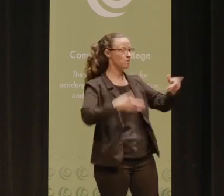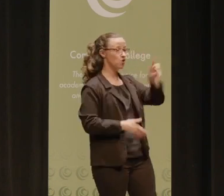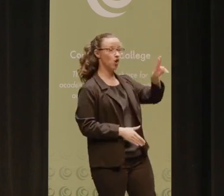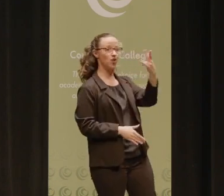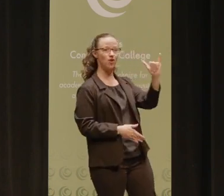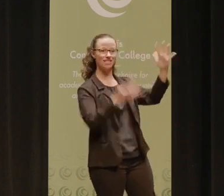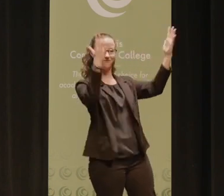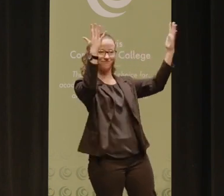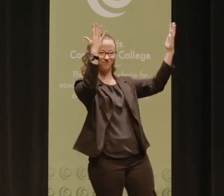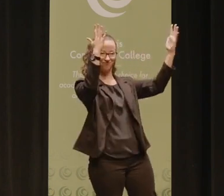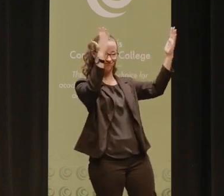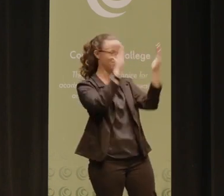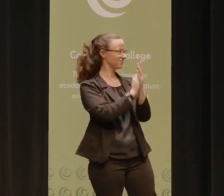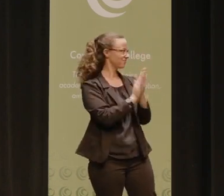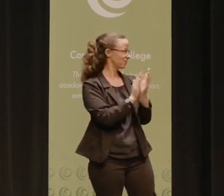Harris.